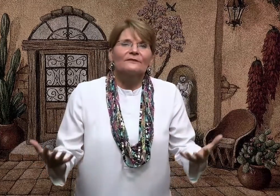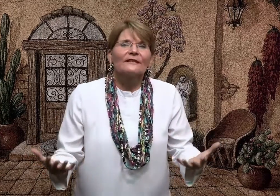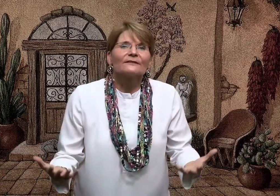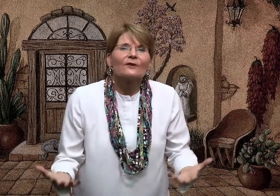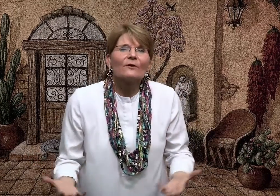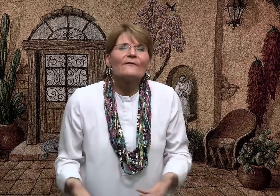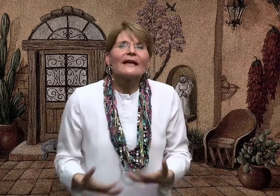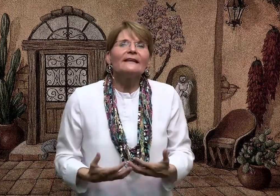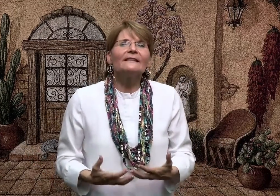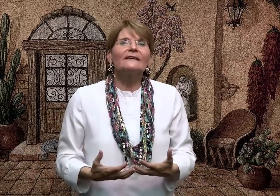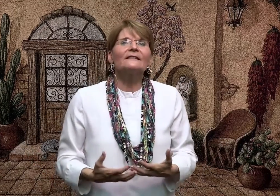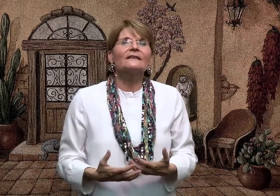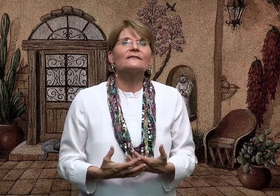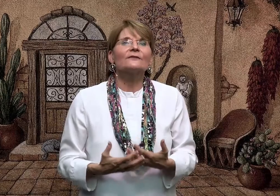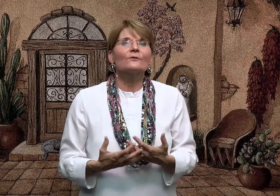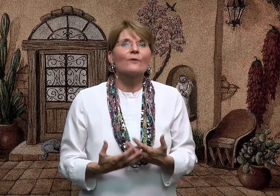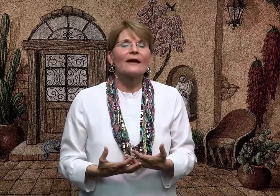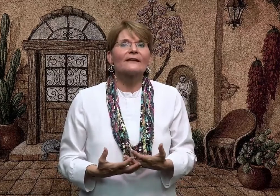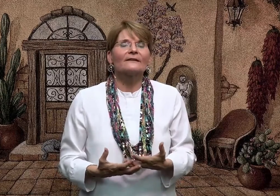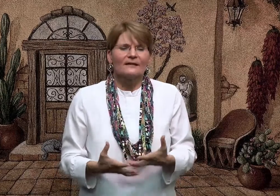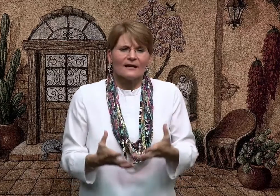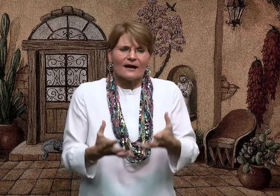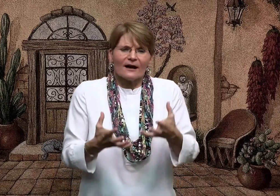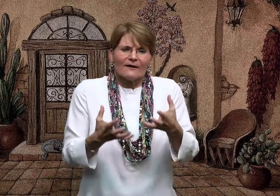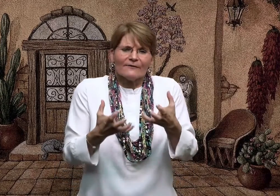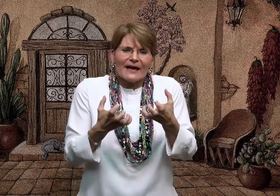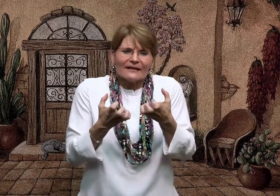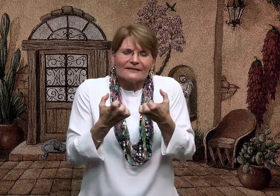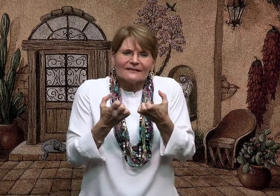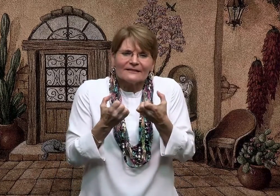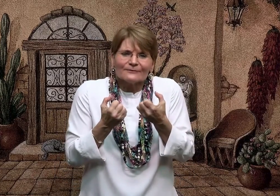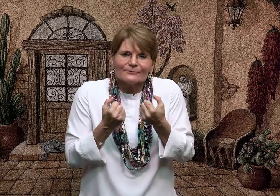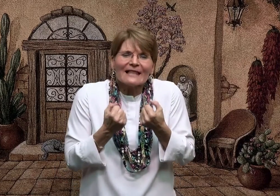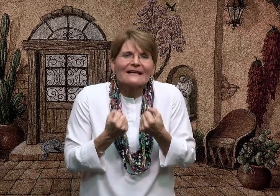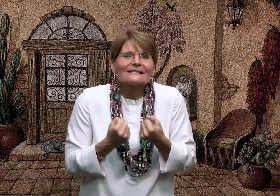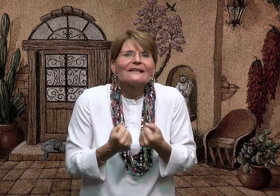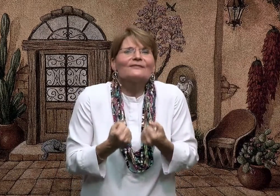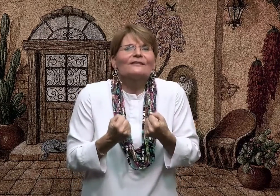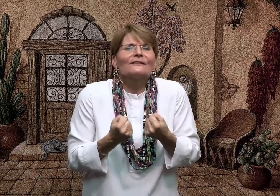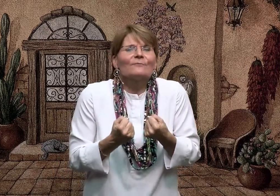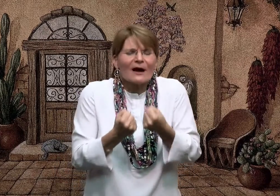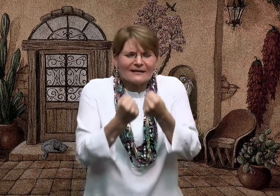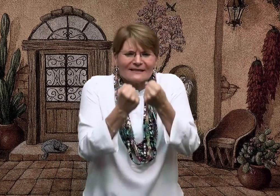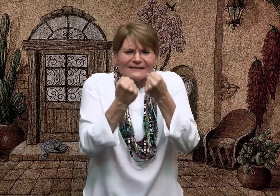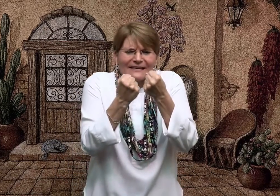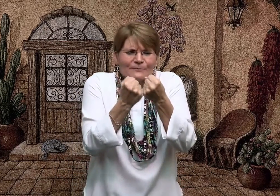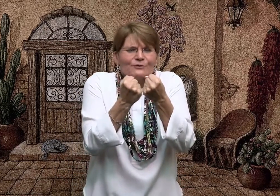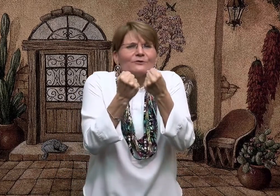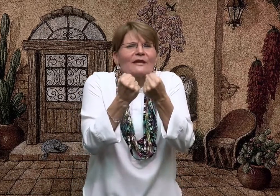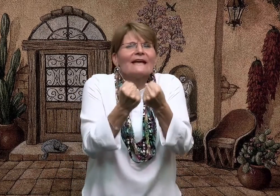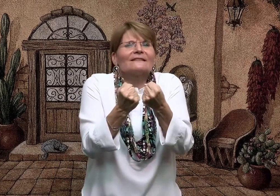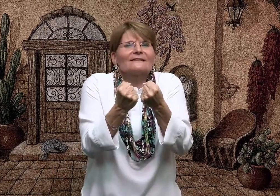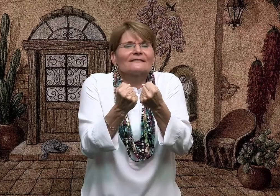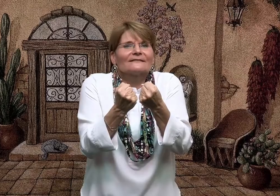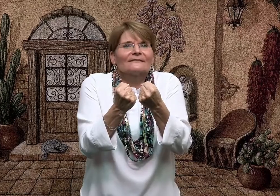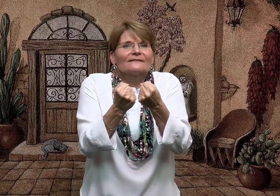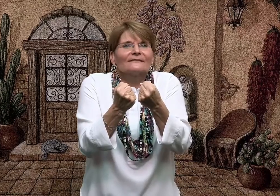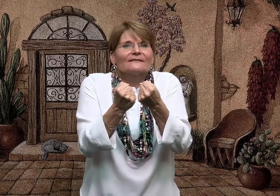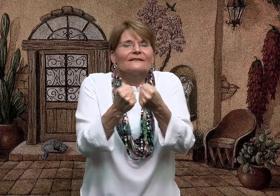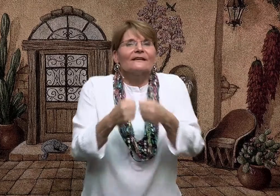let go of anything that gets in the way of that relaxation in the body that keeps you tense. And